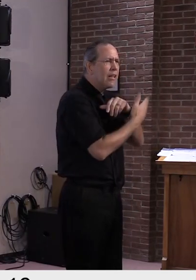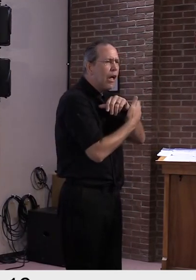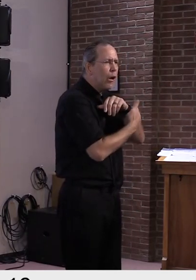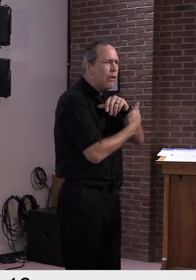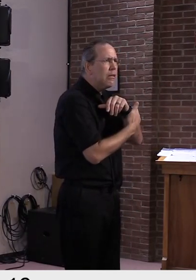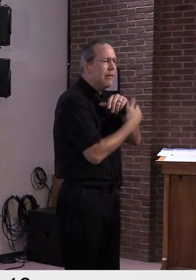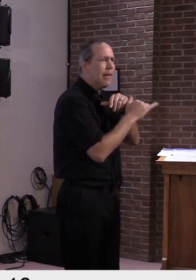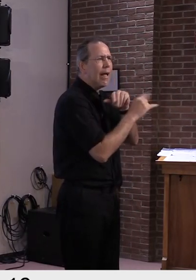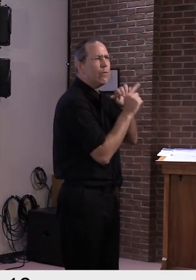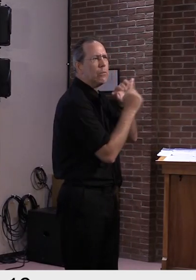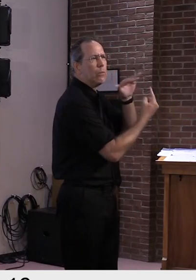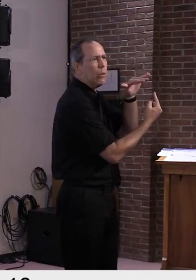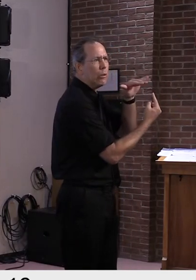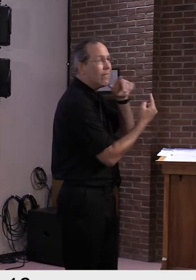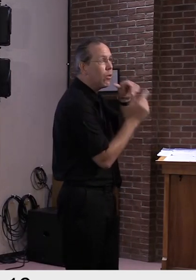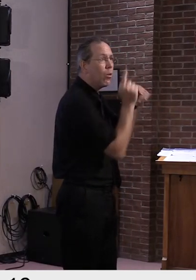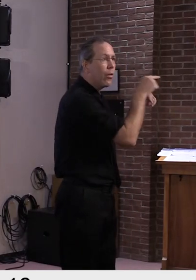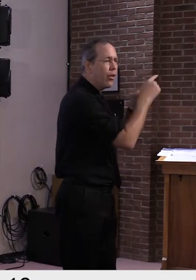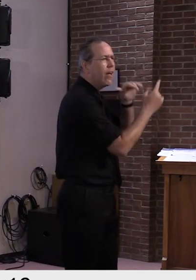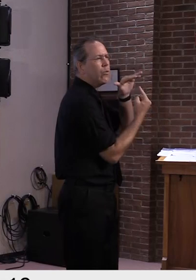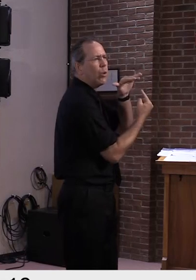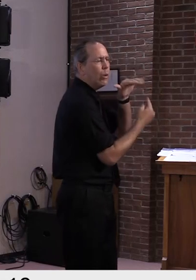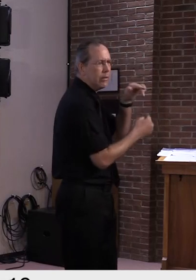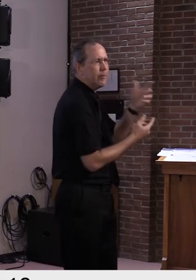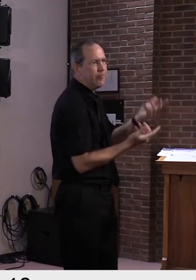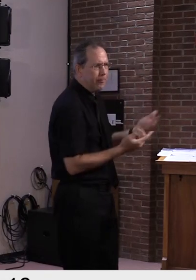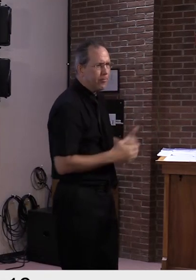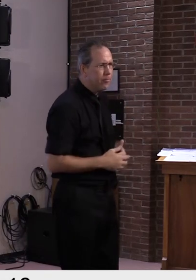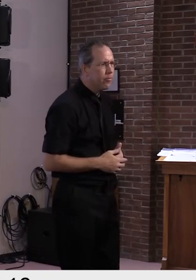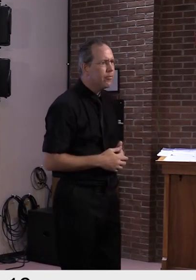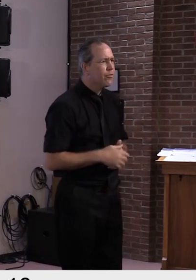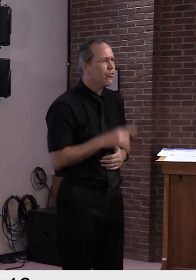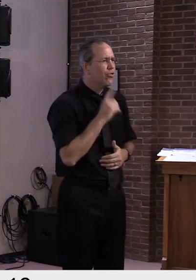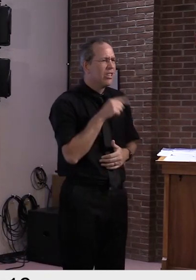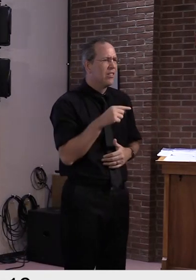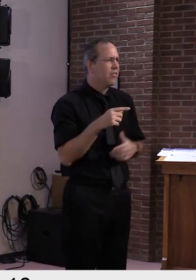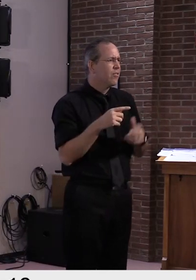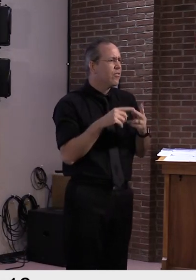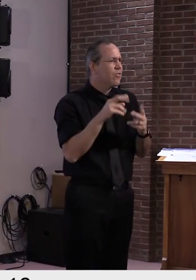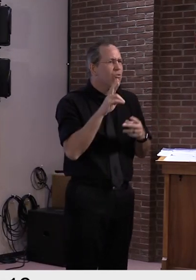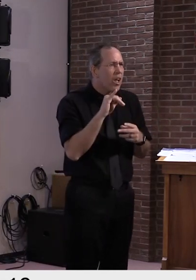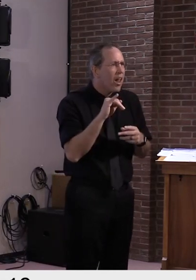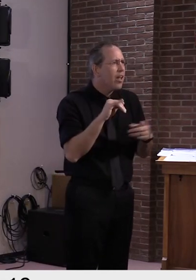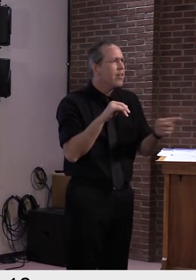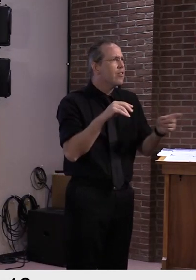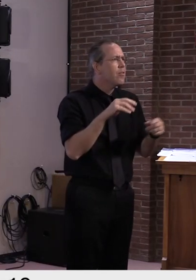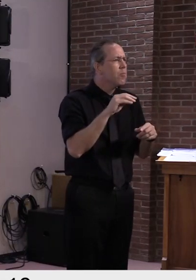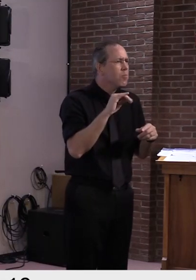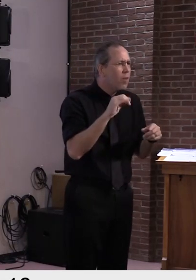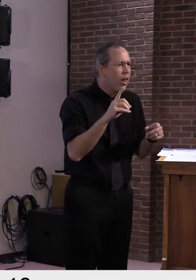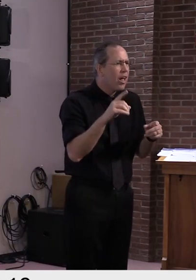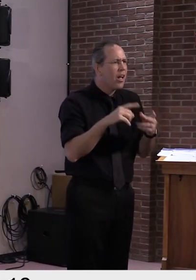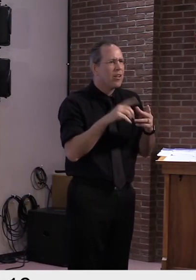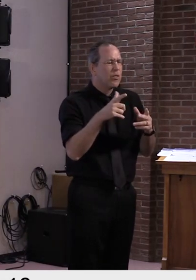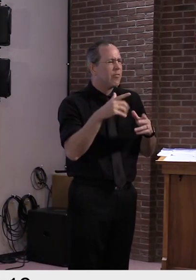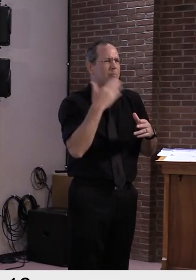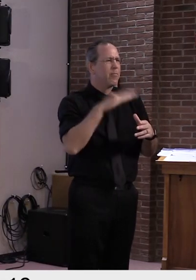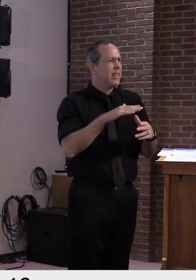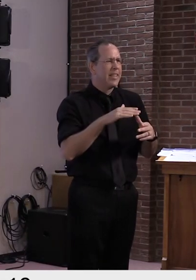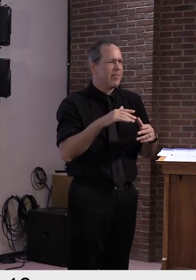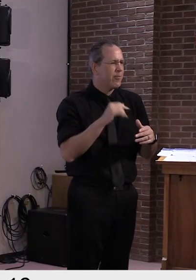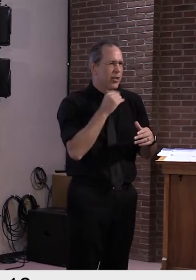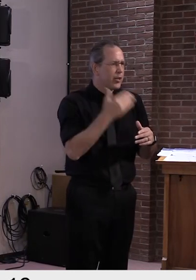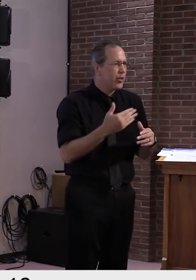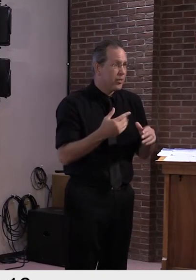other parts of the travel map, like Rhode Island, Delaware, and Maryland, don't have a single county that's eligible for quarantine-free travel to Vermont,